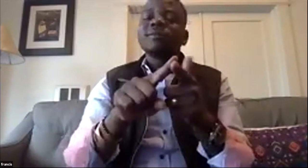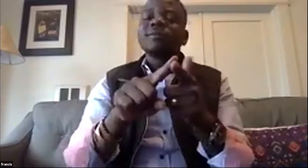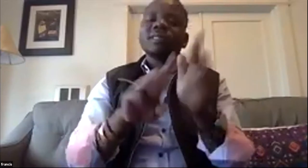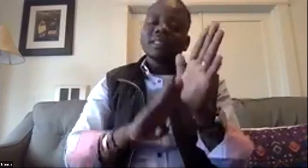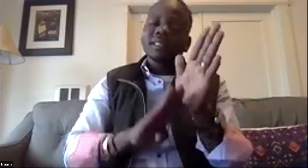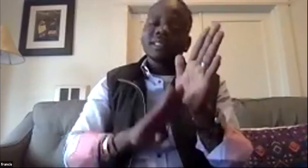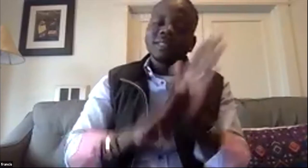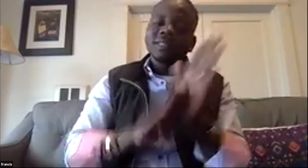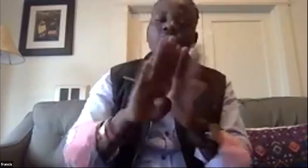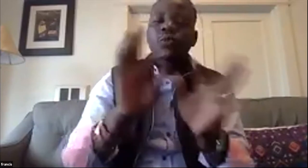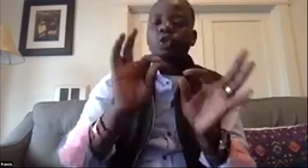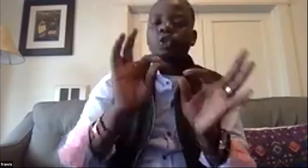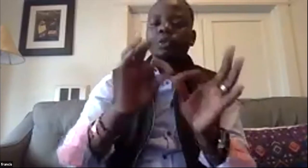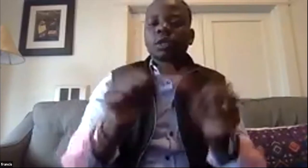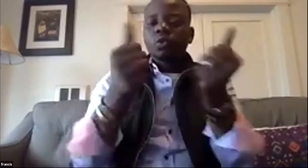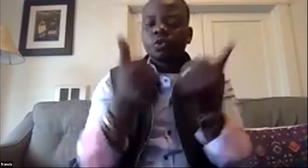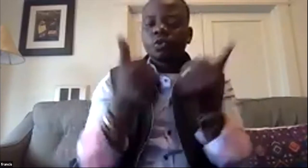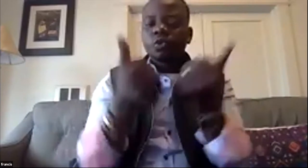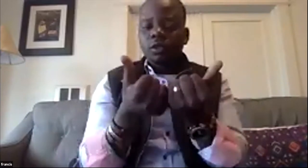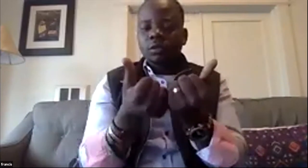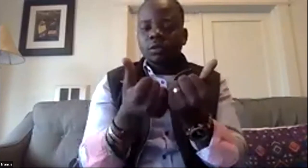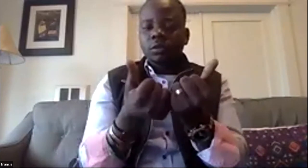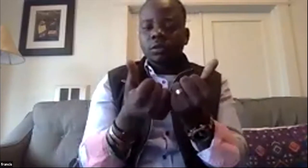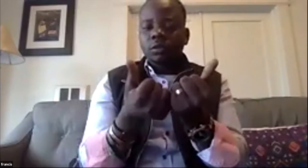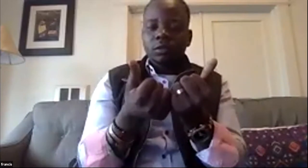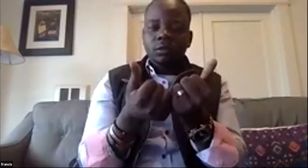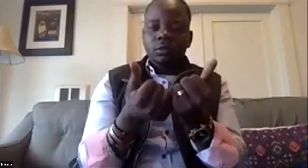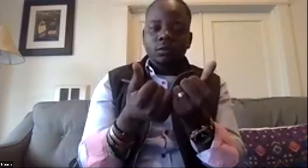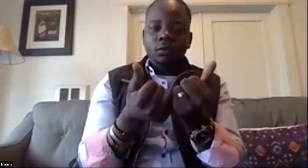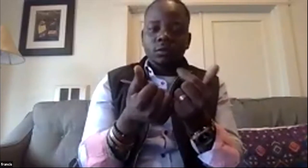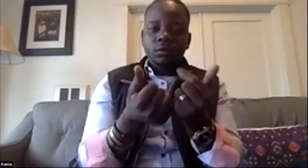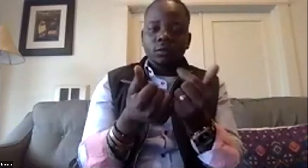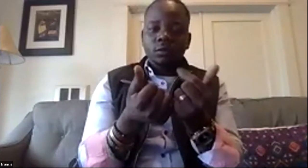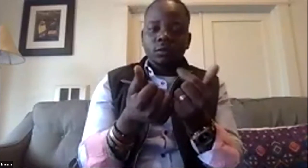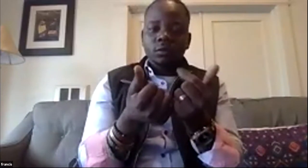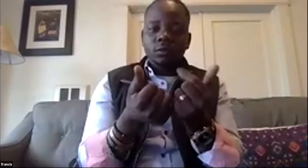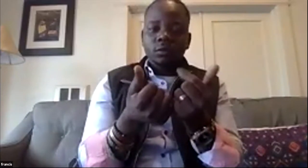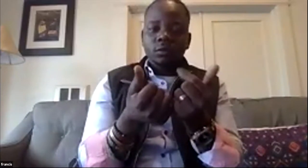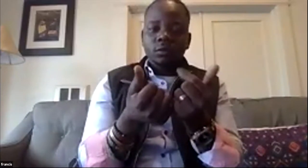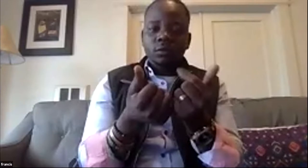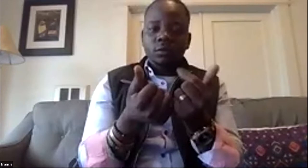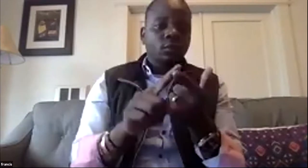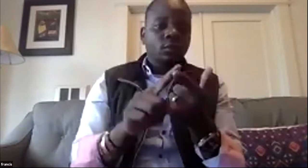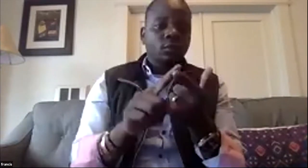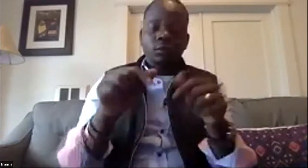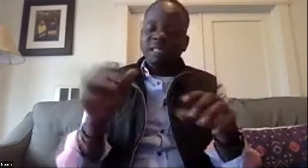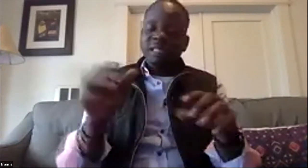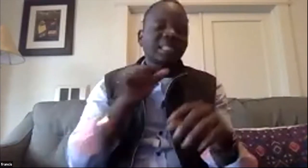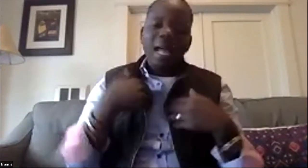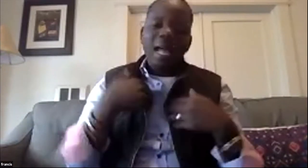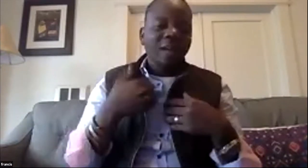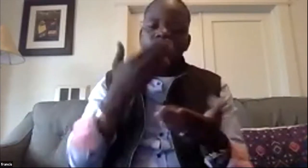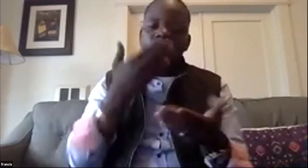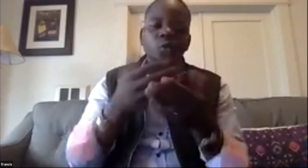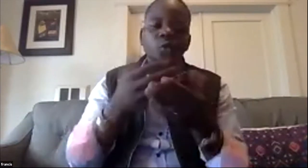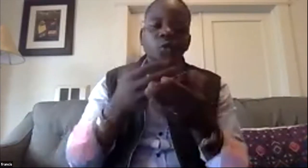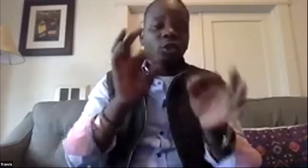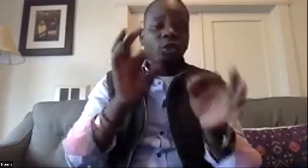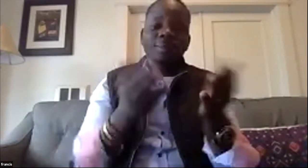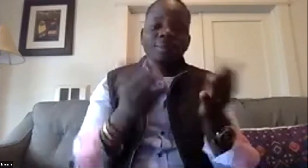secondly we want to develop an interpreting agency because that's our bridge builders to connect the deaf